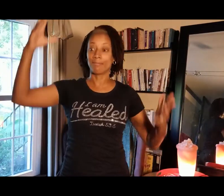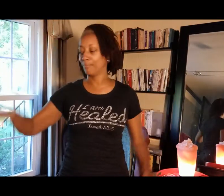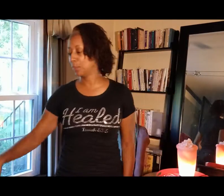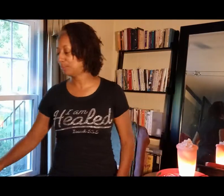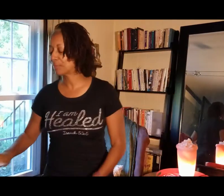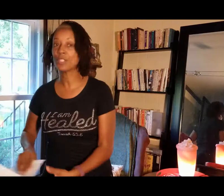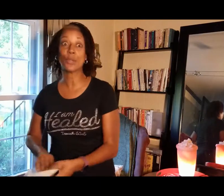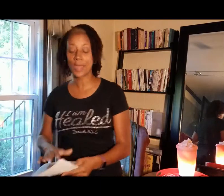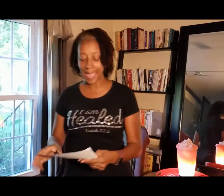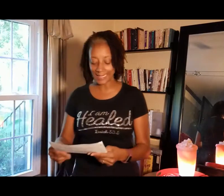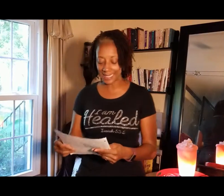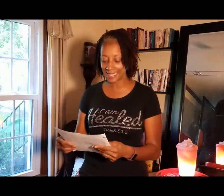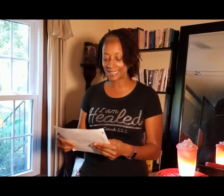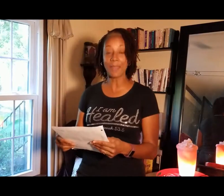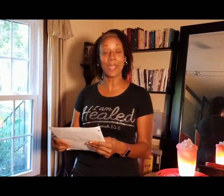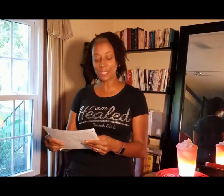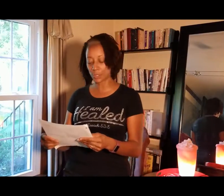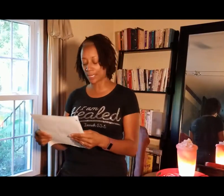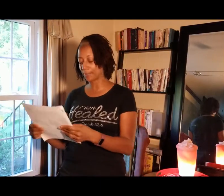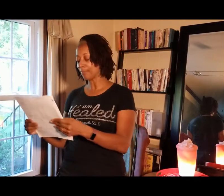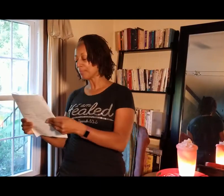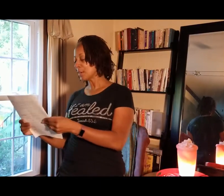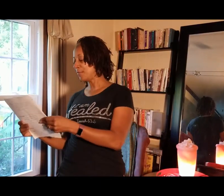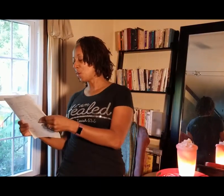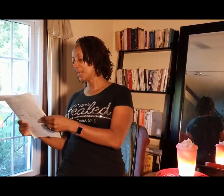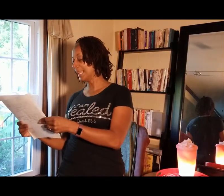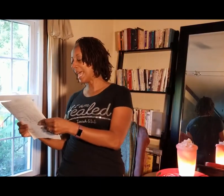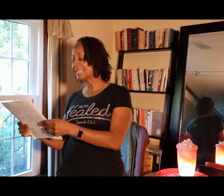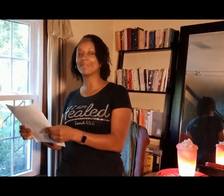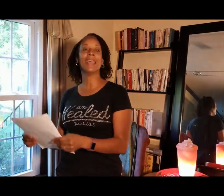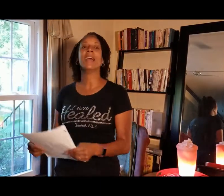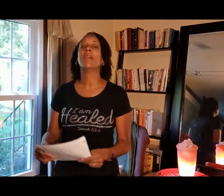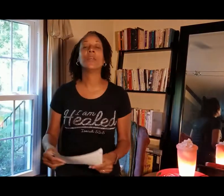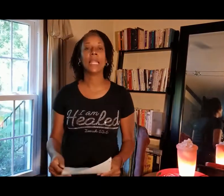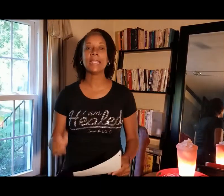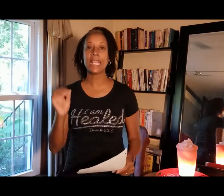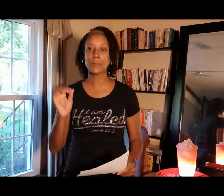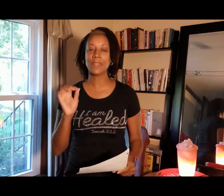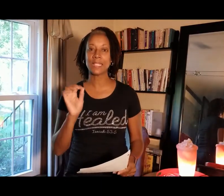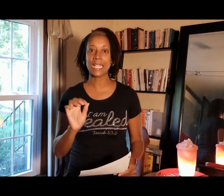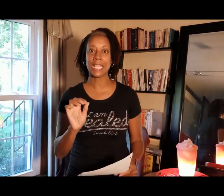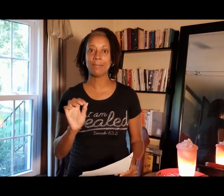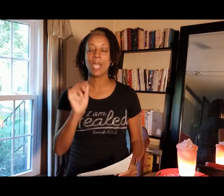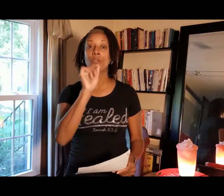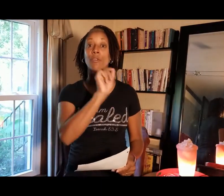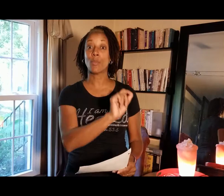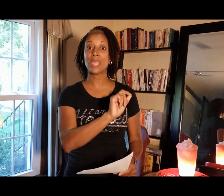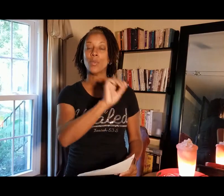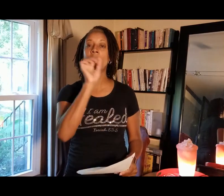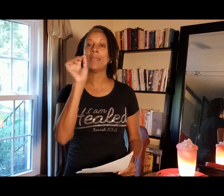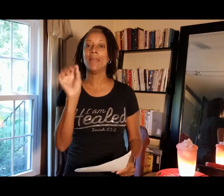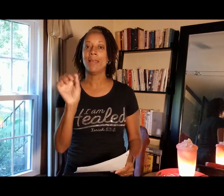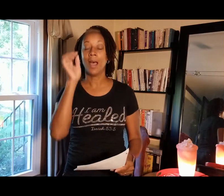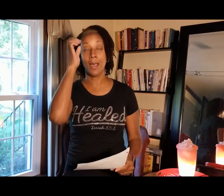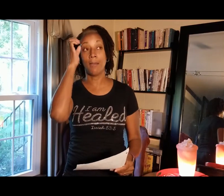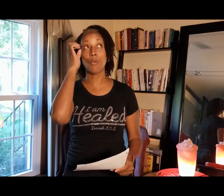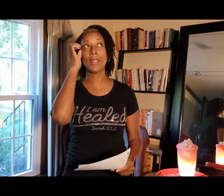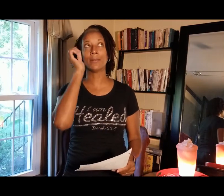Boom. So that is the history. For Latin, the Latin has been the same from week one, uh, week